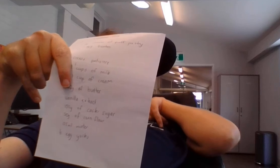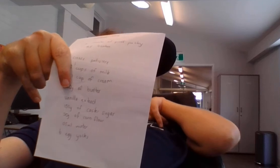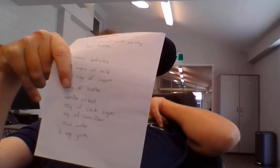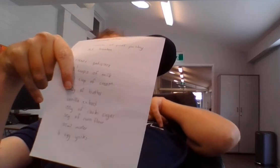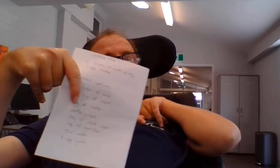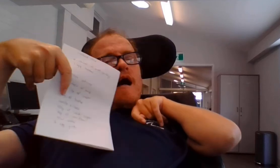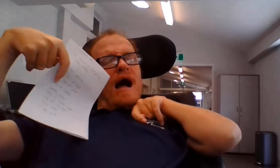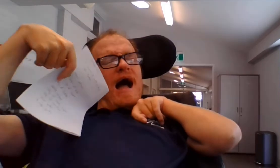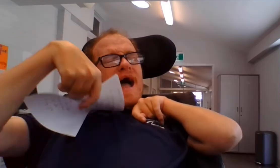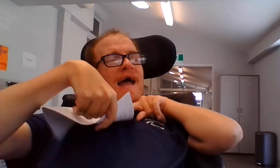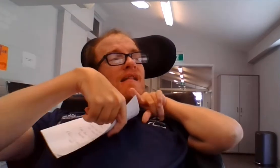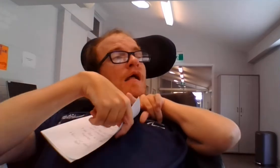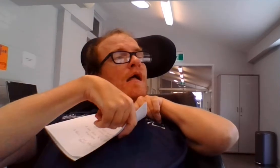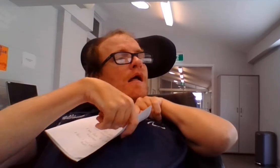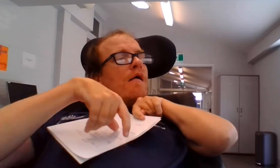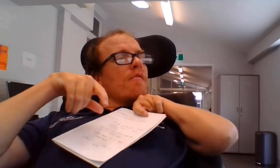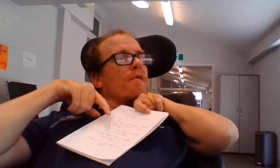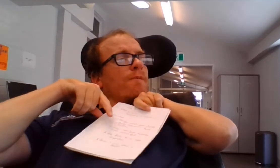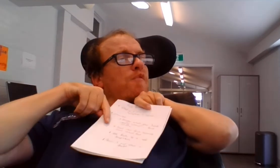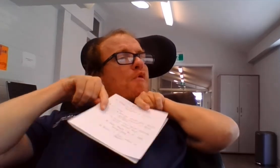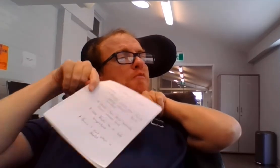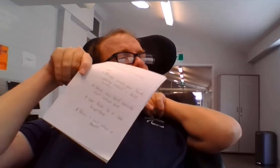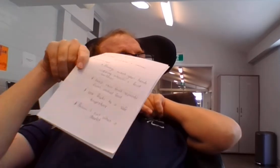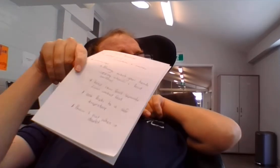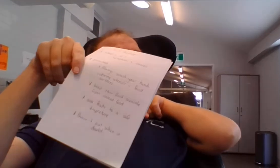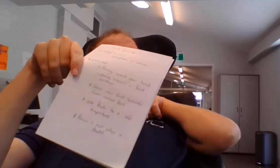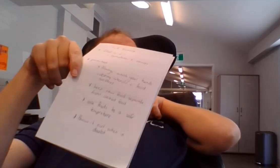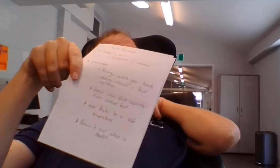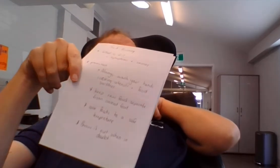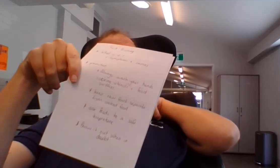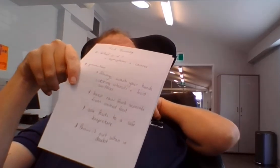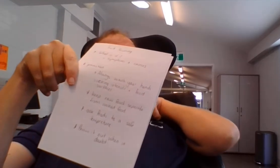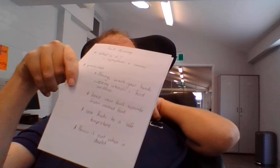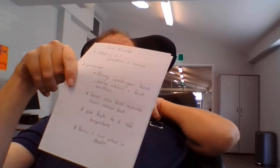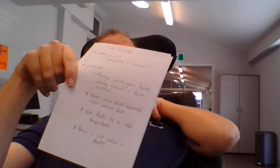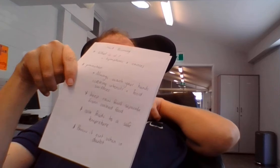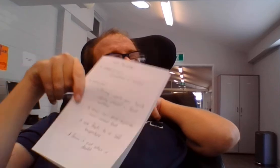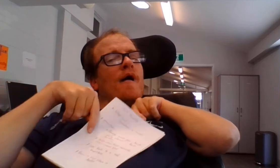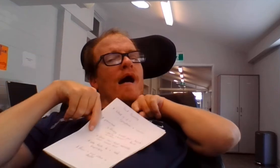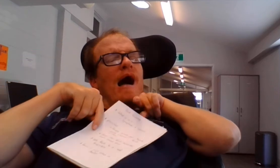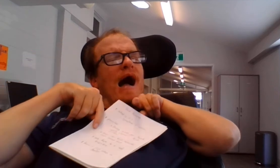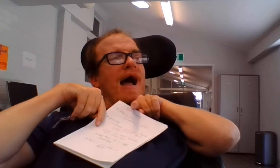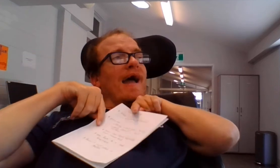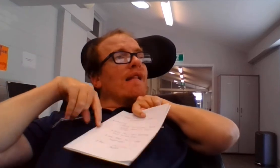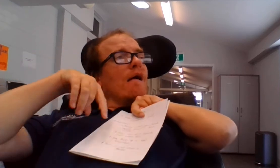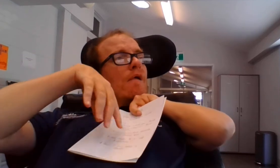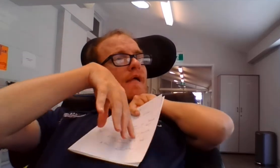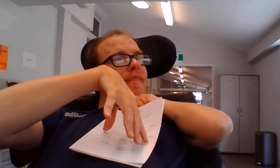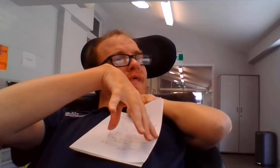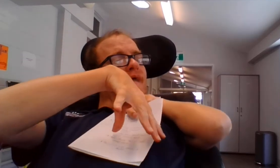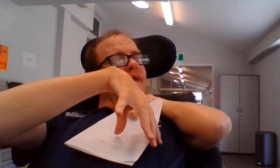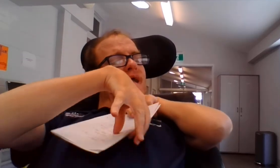And the food poisoning techniques, and the